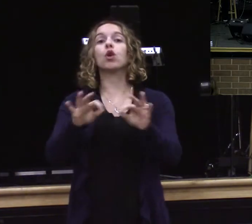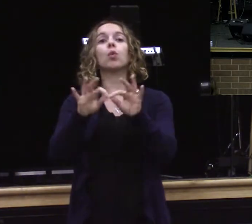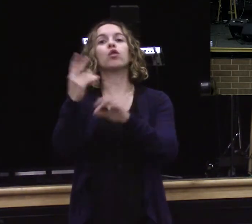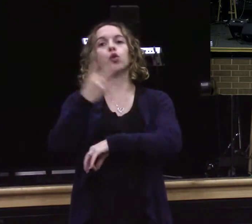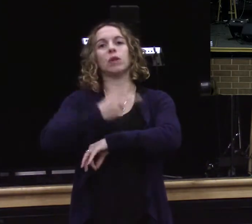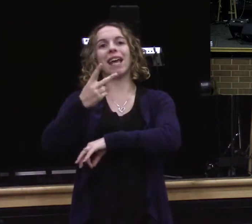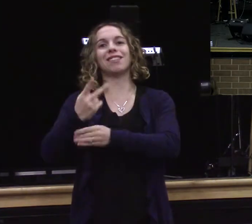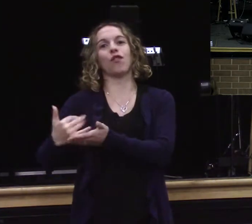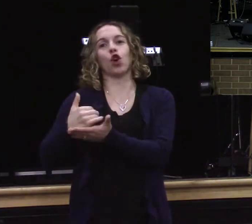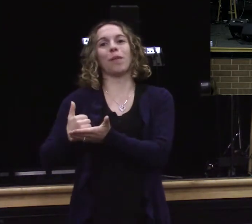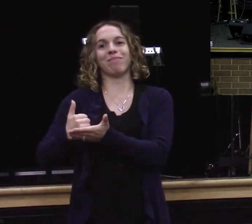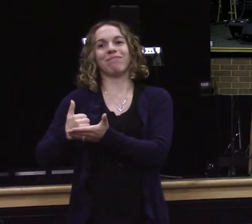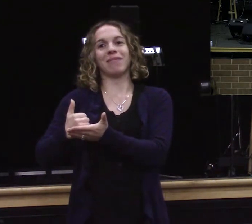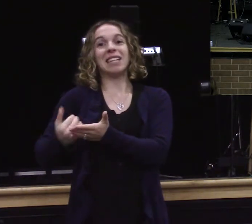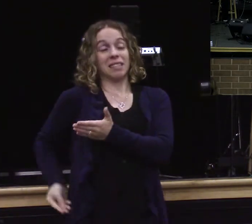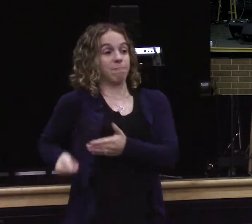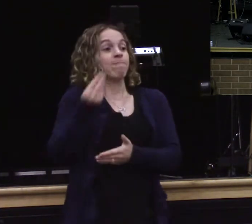will repay you.